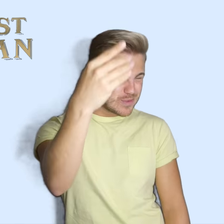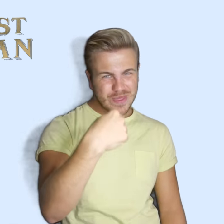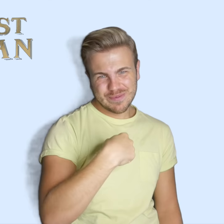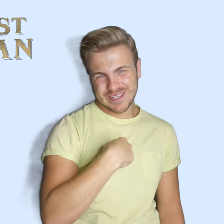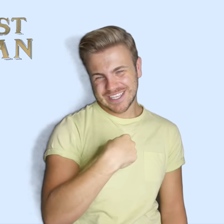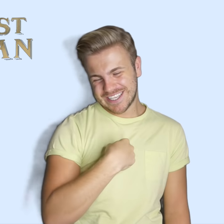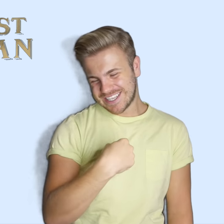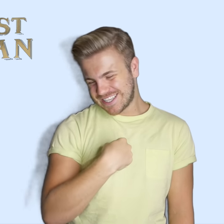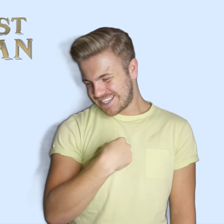with me